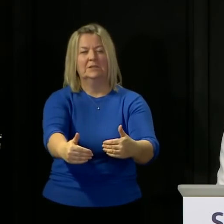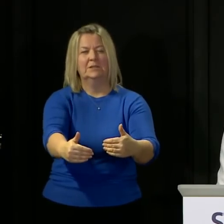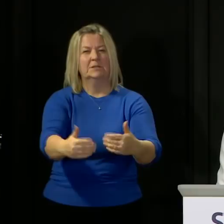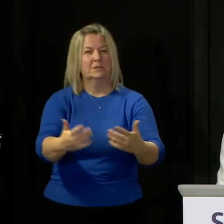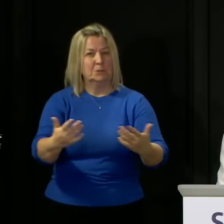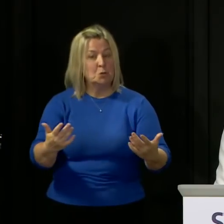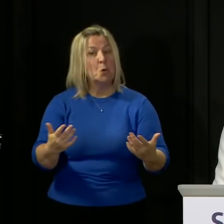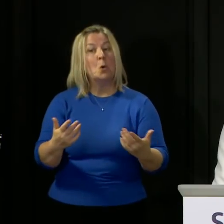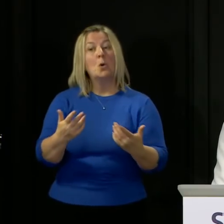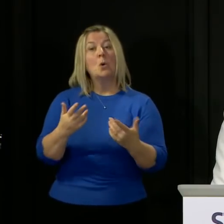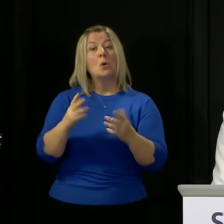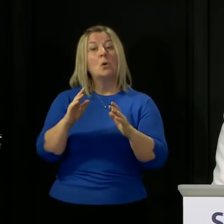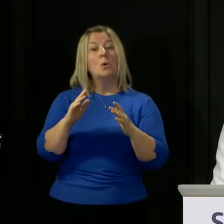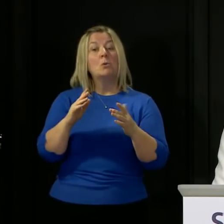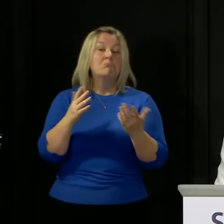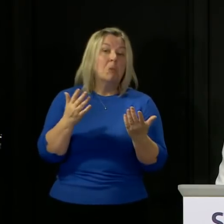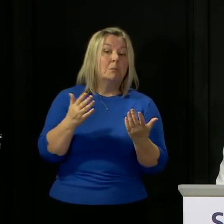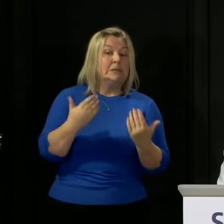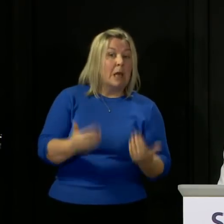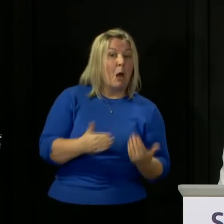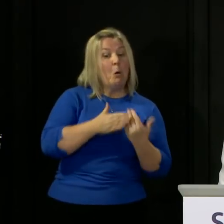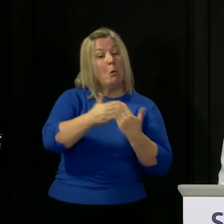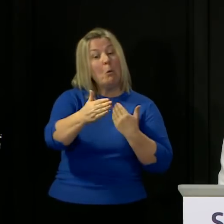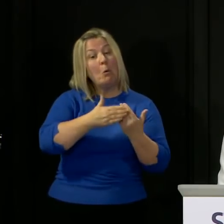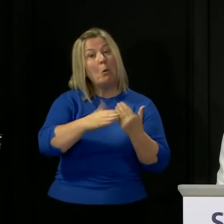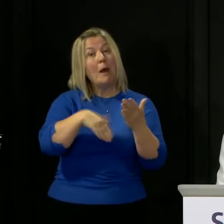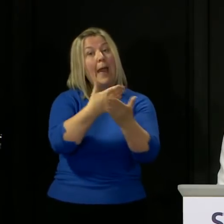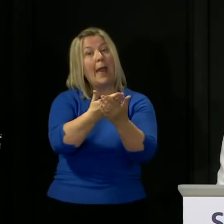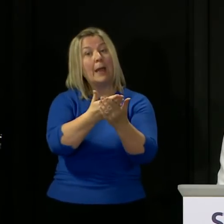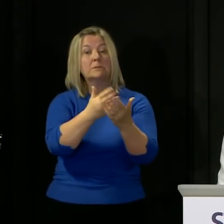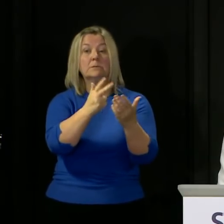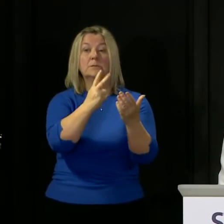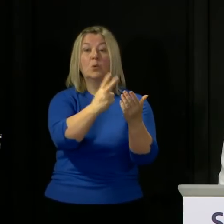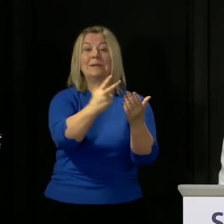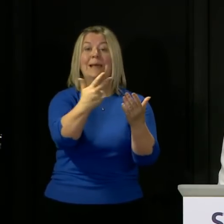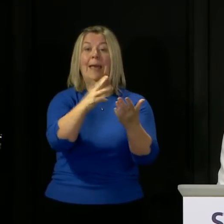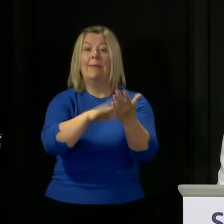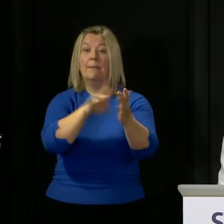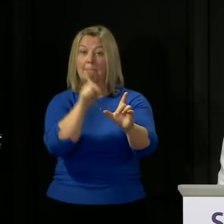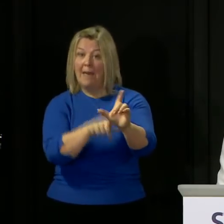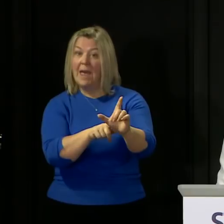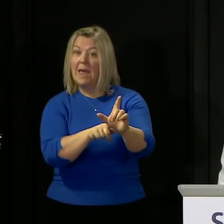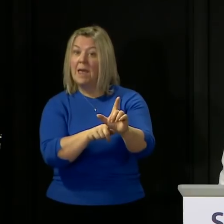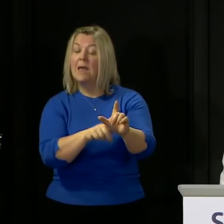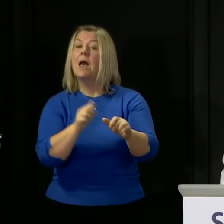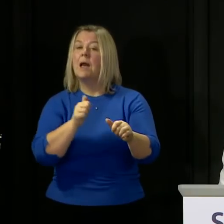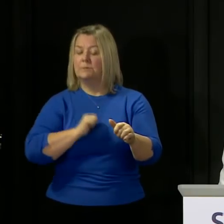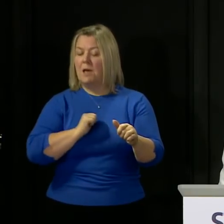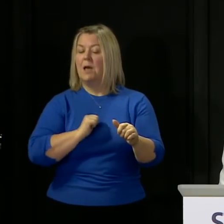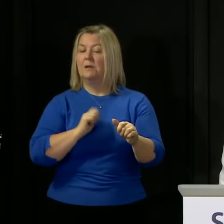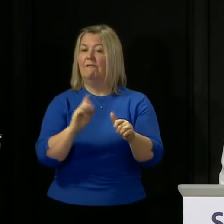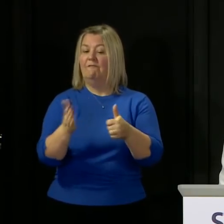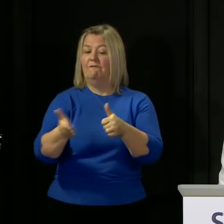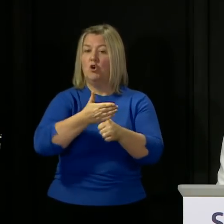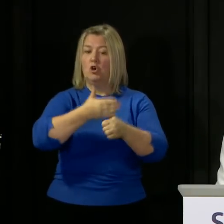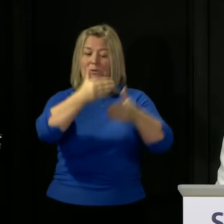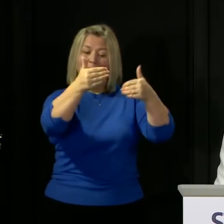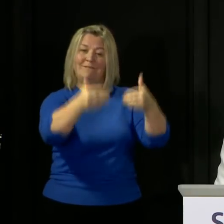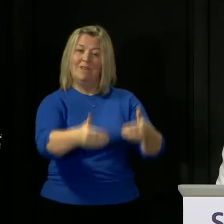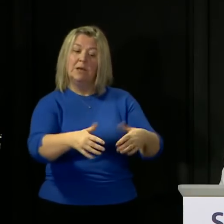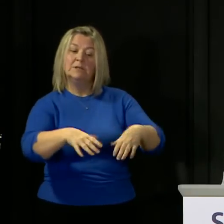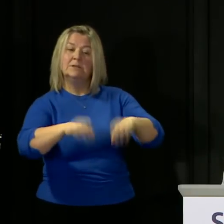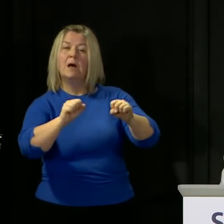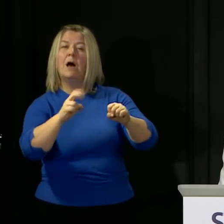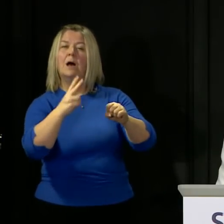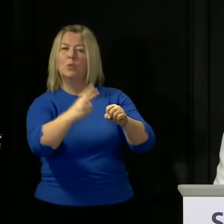don't see any evidence between now and then that would change this is that that first phase will start around the next review date and then we will